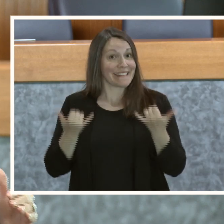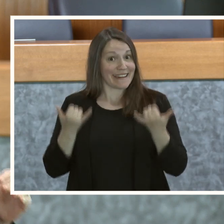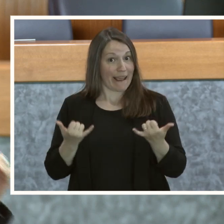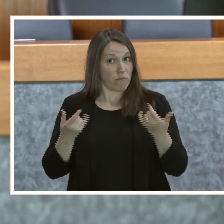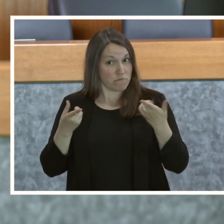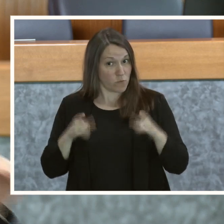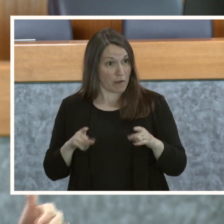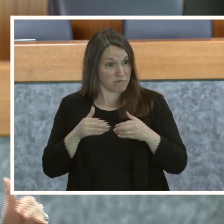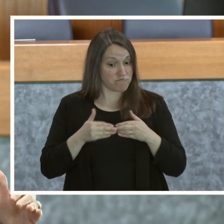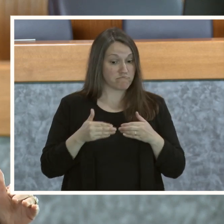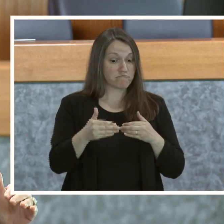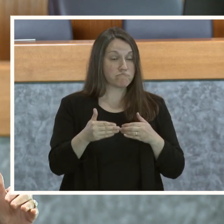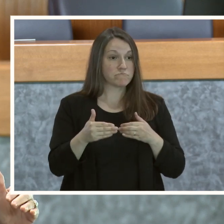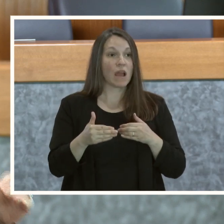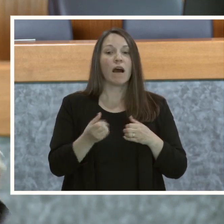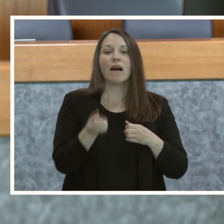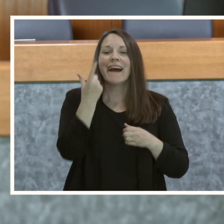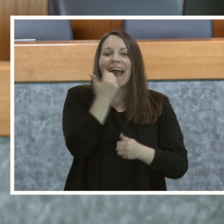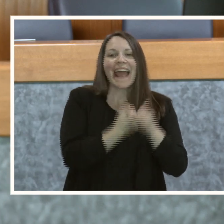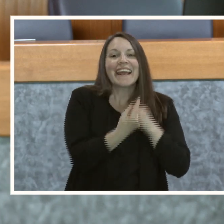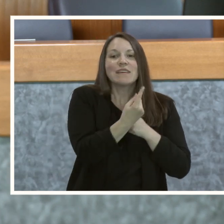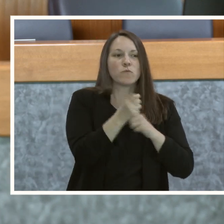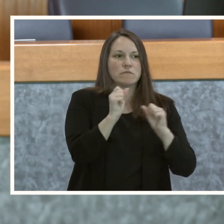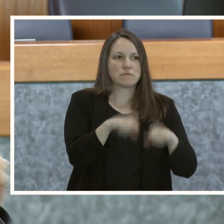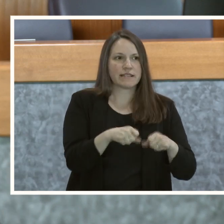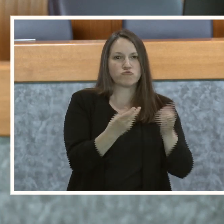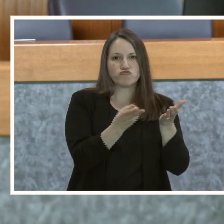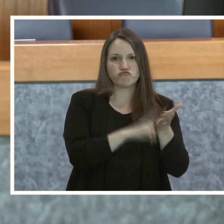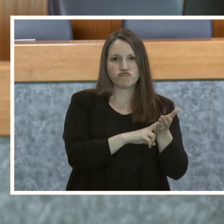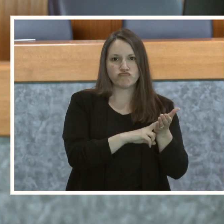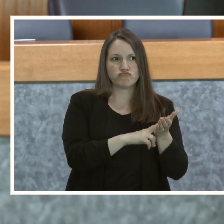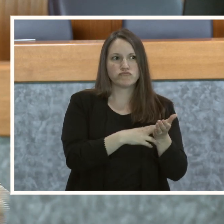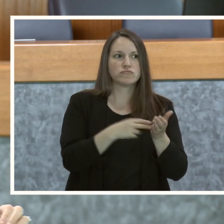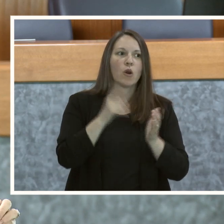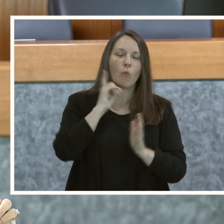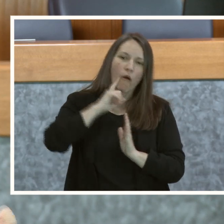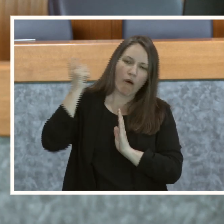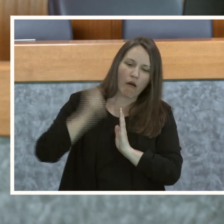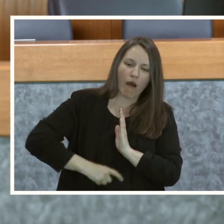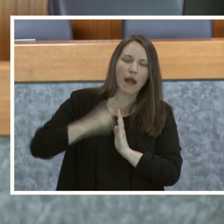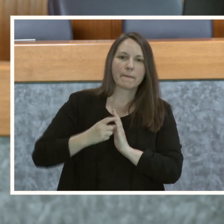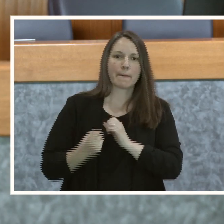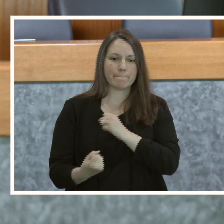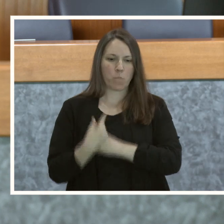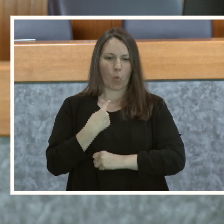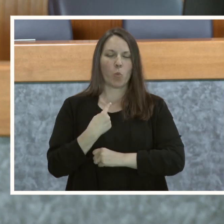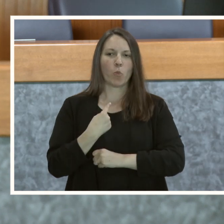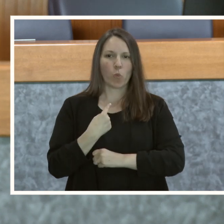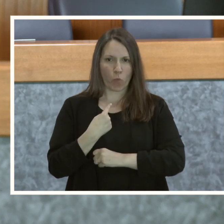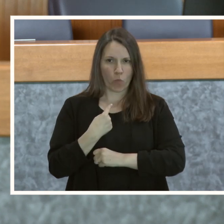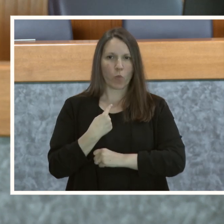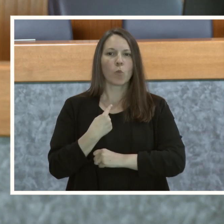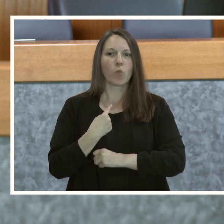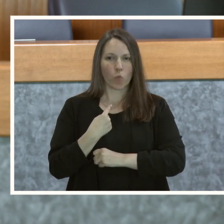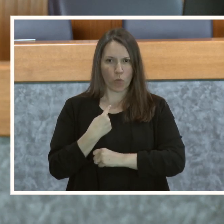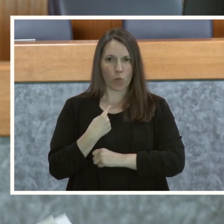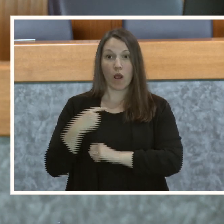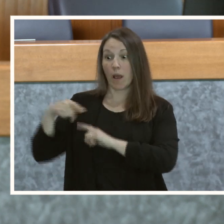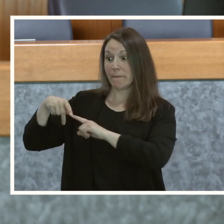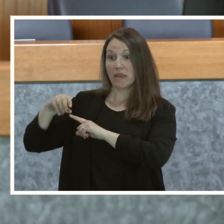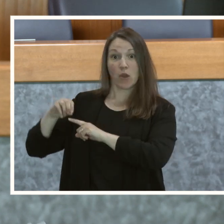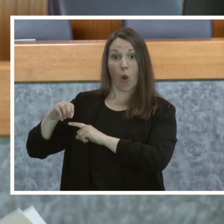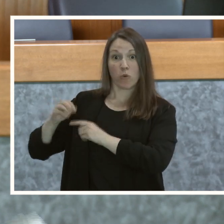that anyone can register to receive an automatic notification. When that protective order is